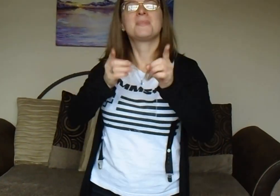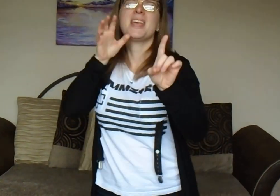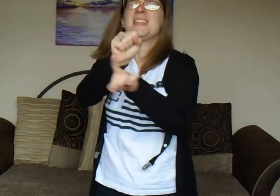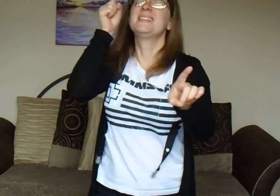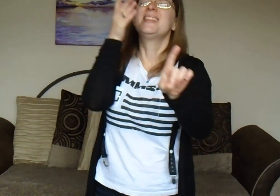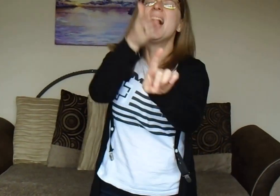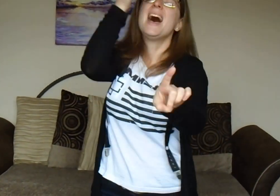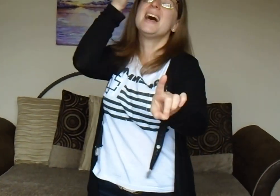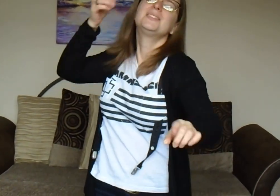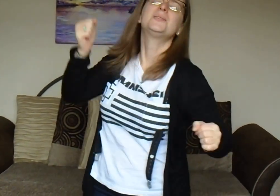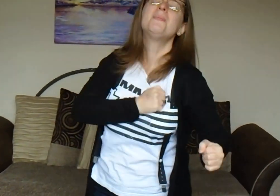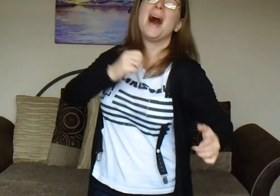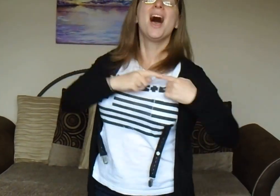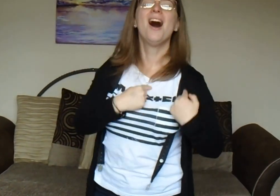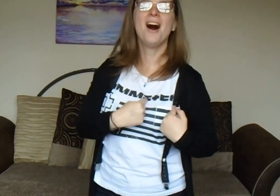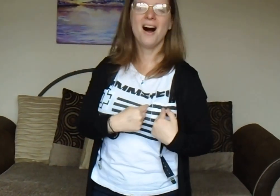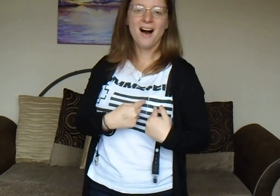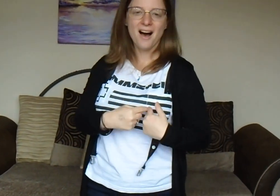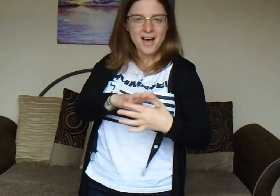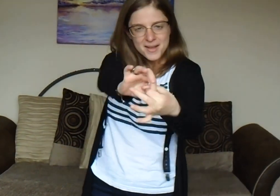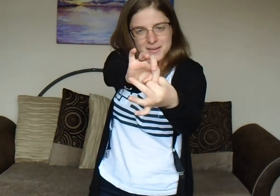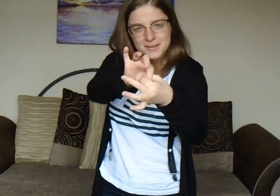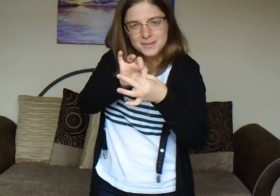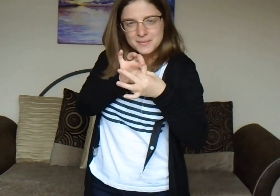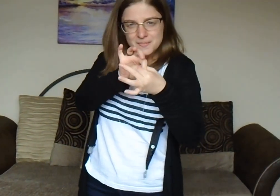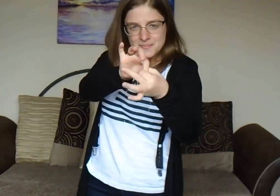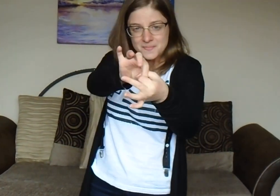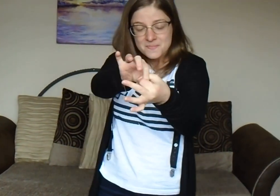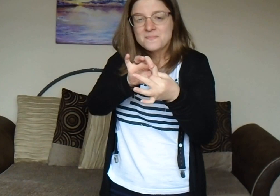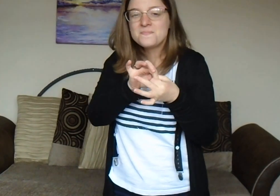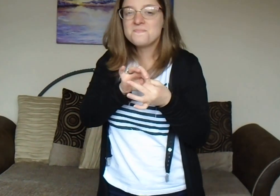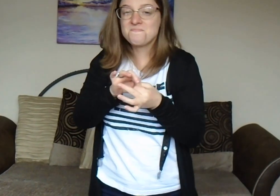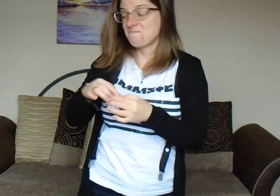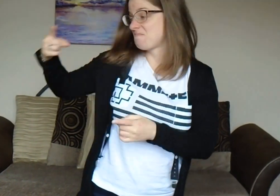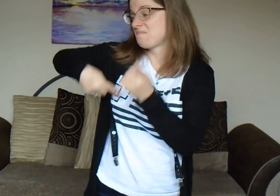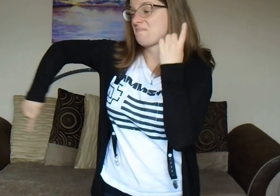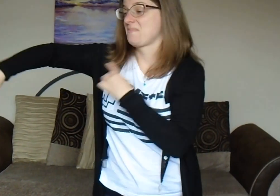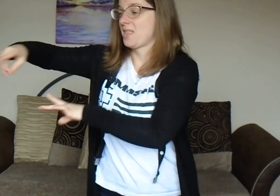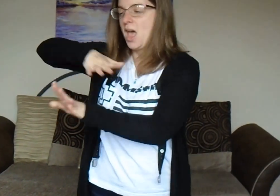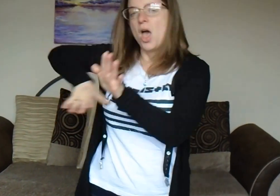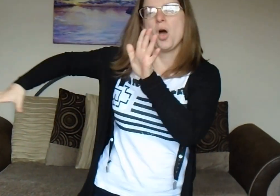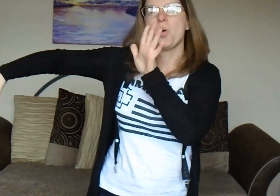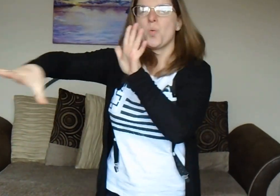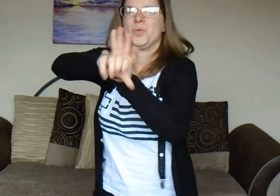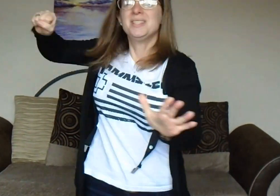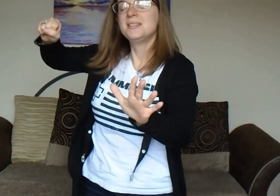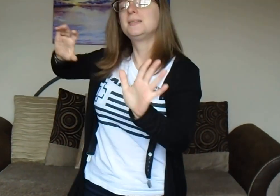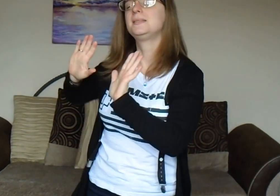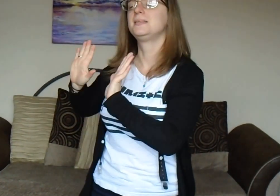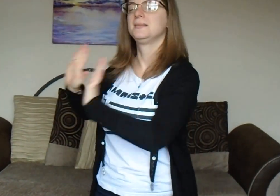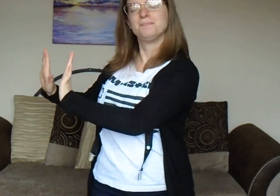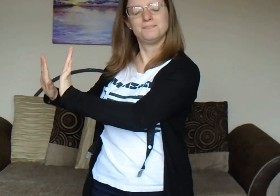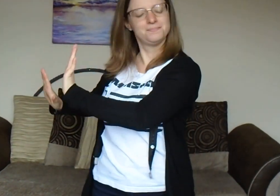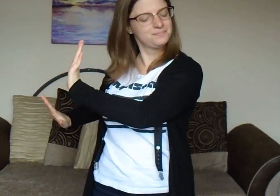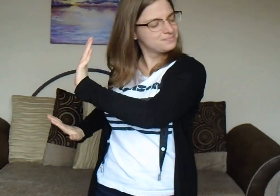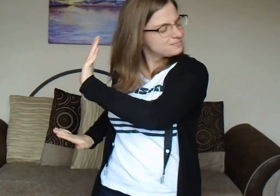And so long One day you'll always steal